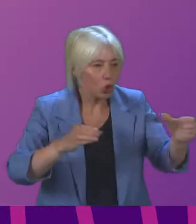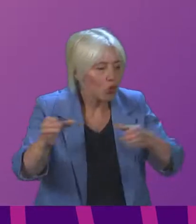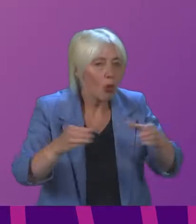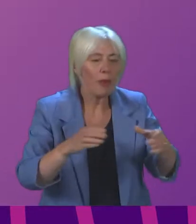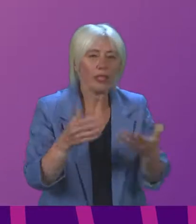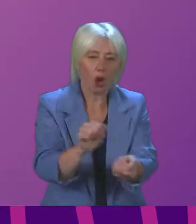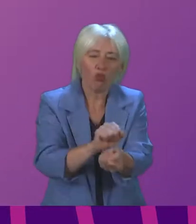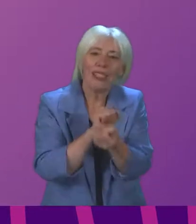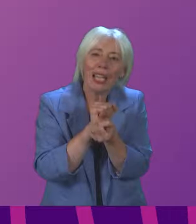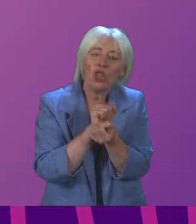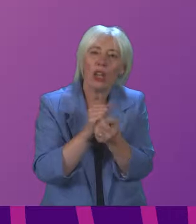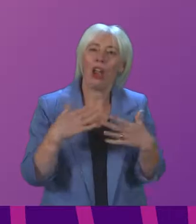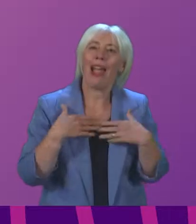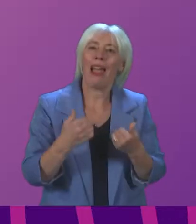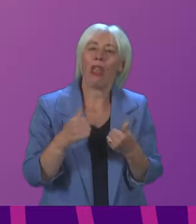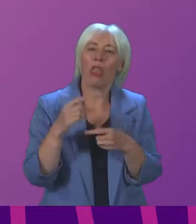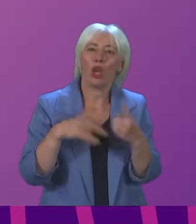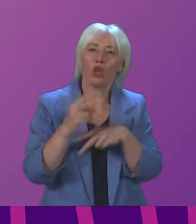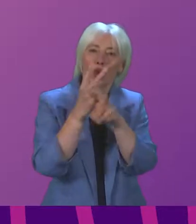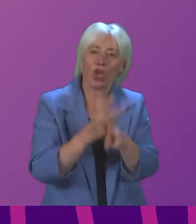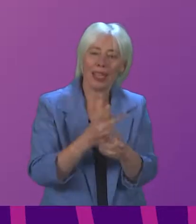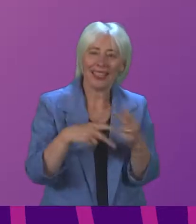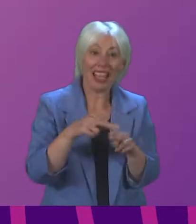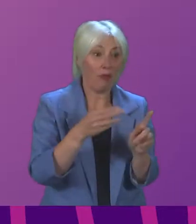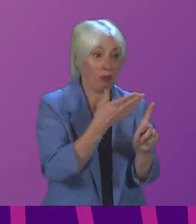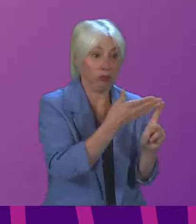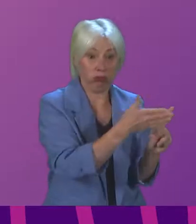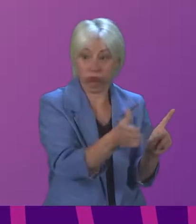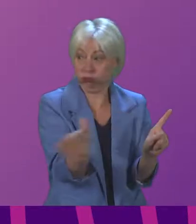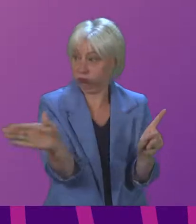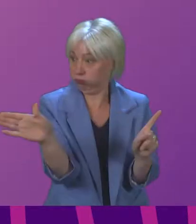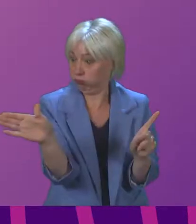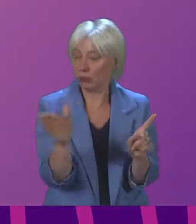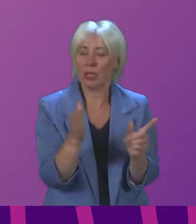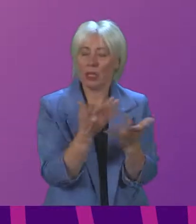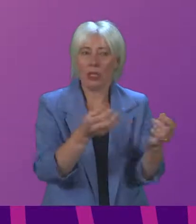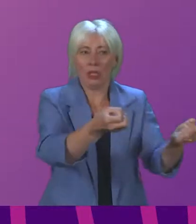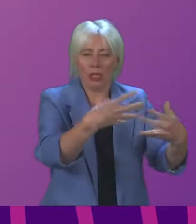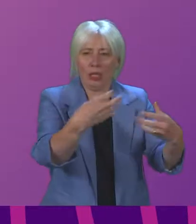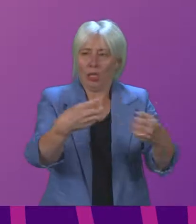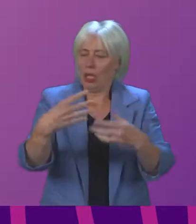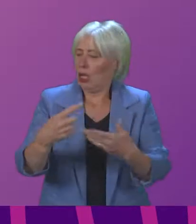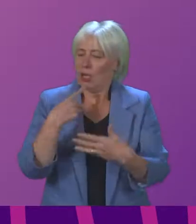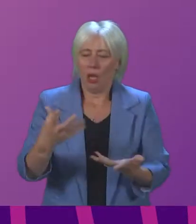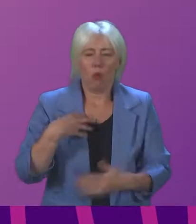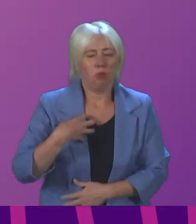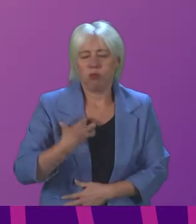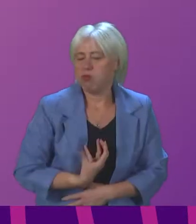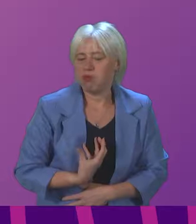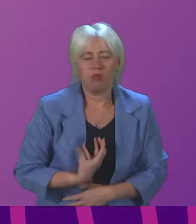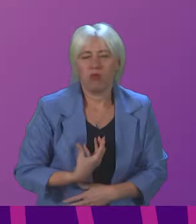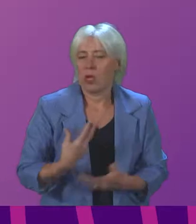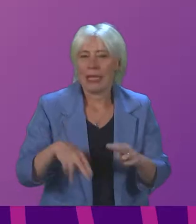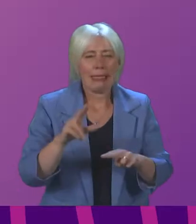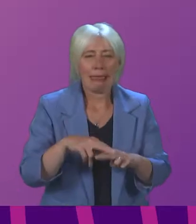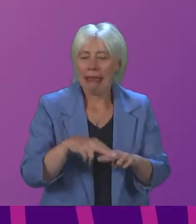retention of health and social care staff across all disciplines. Many stakeholders told us how extremely tired staff feel, given